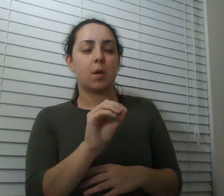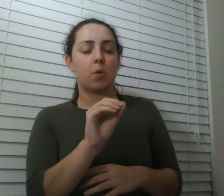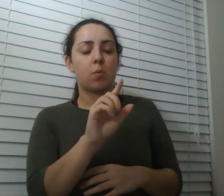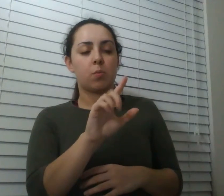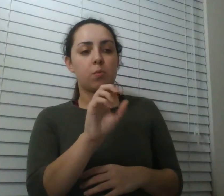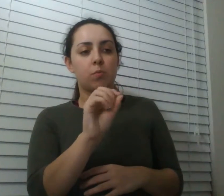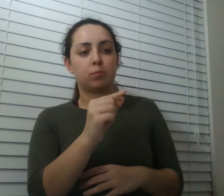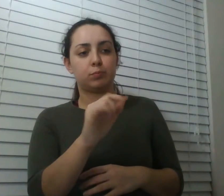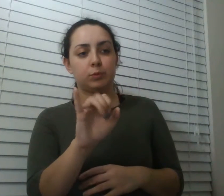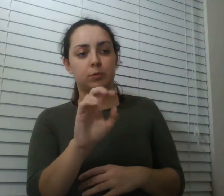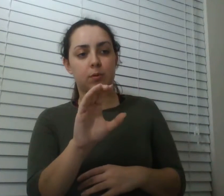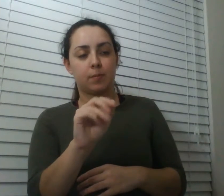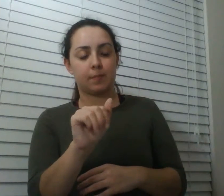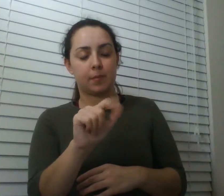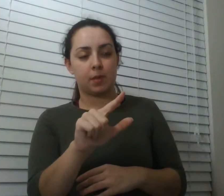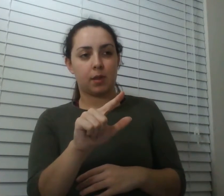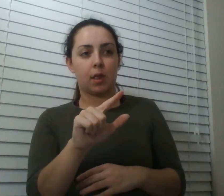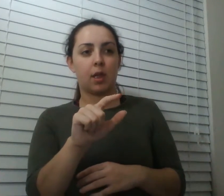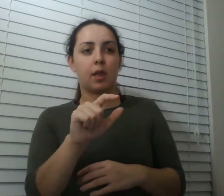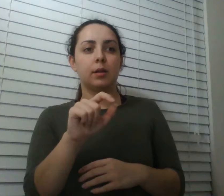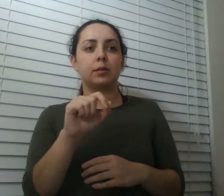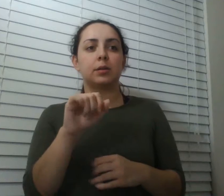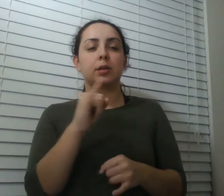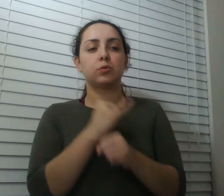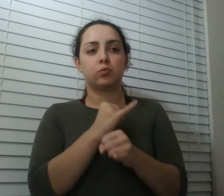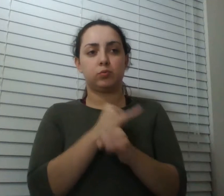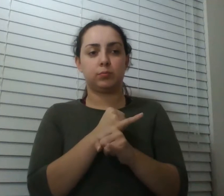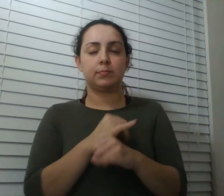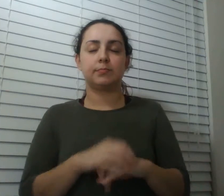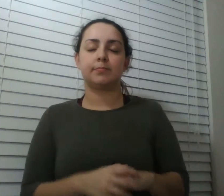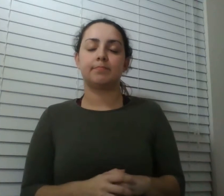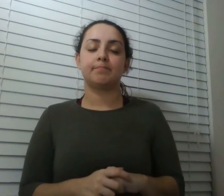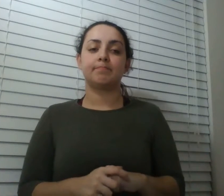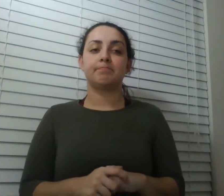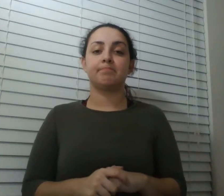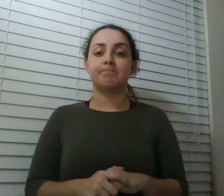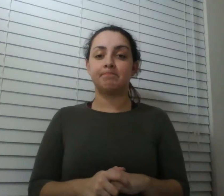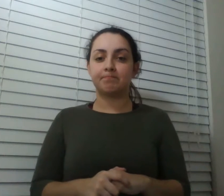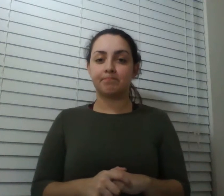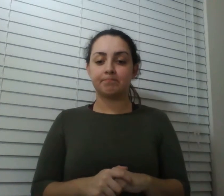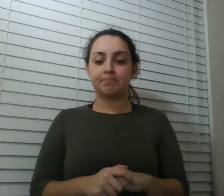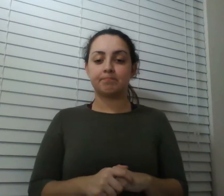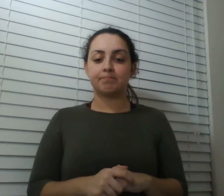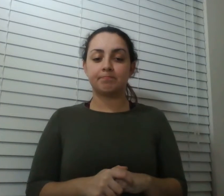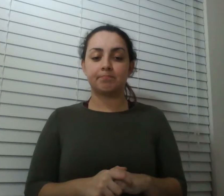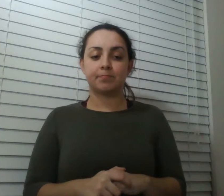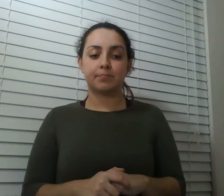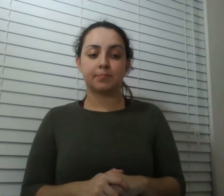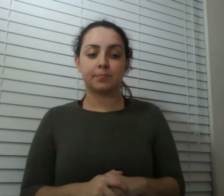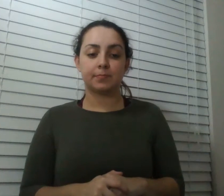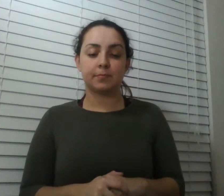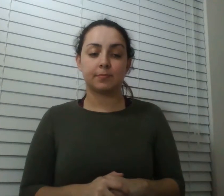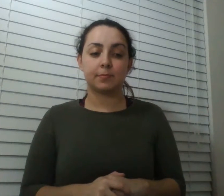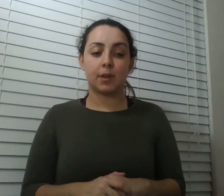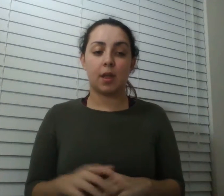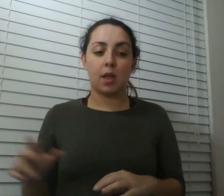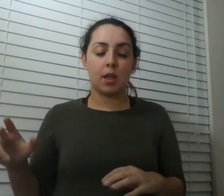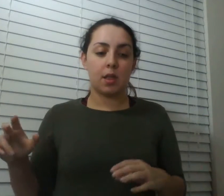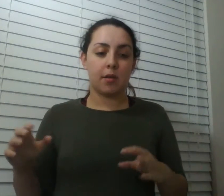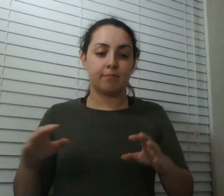underneath those cabinets are 48 drawers of insect specimens so these are he's got